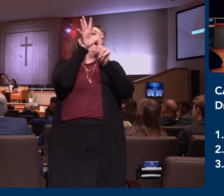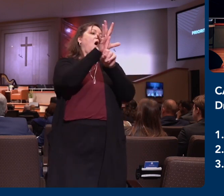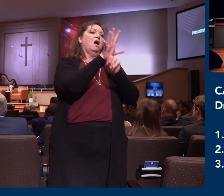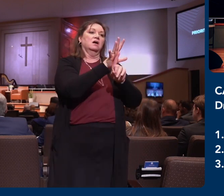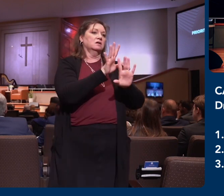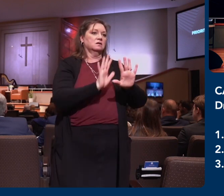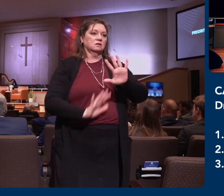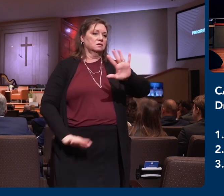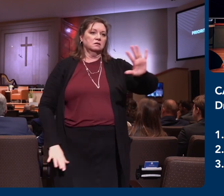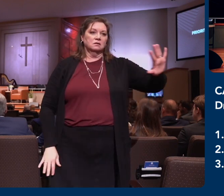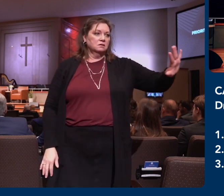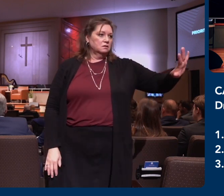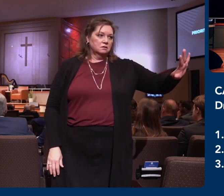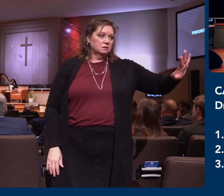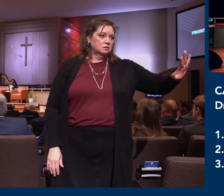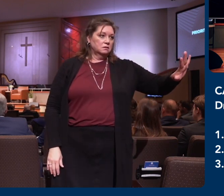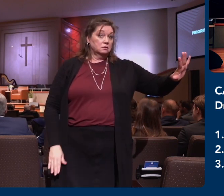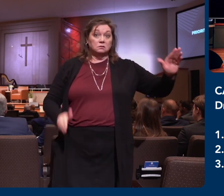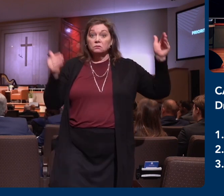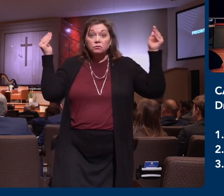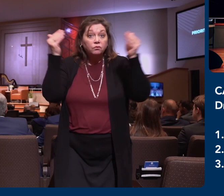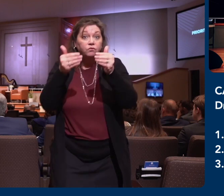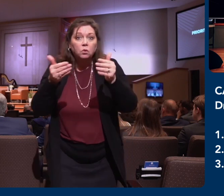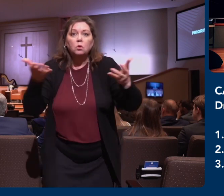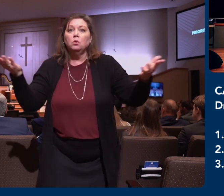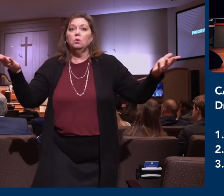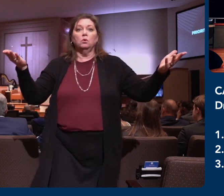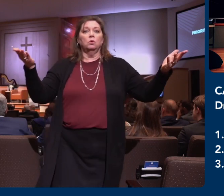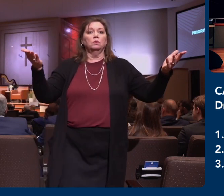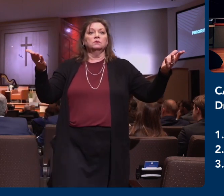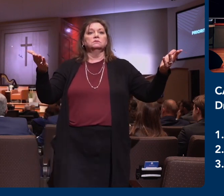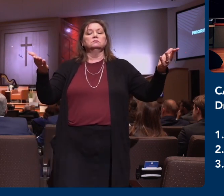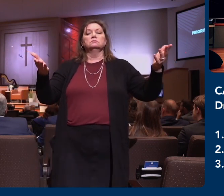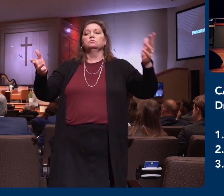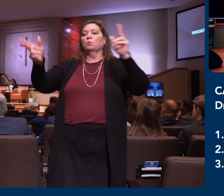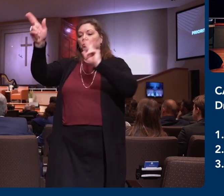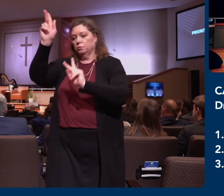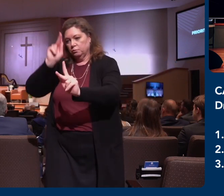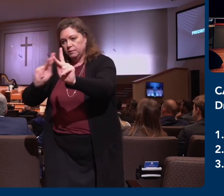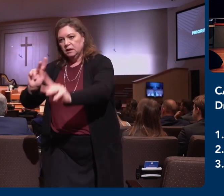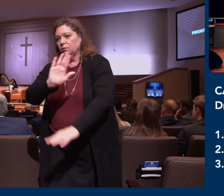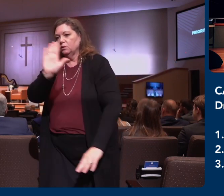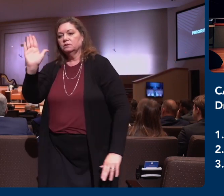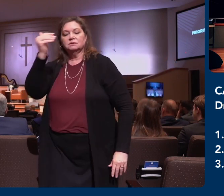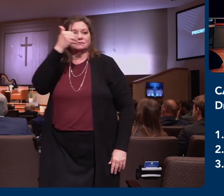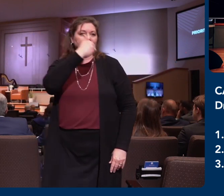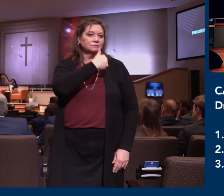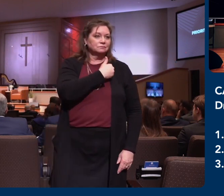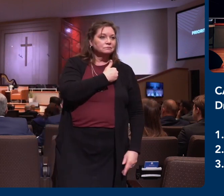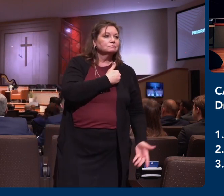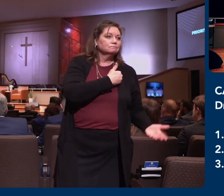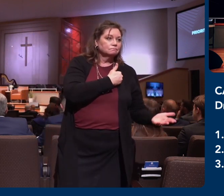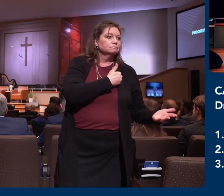but that your concern would be for the people. To do that, you must prioritize thanksgiving.